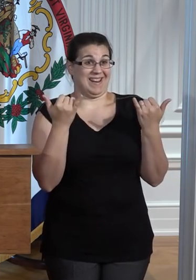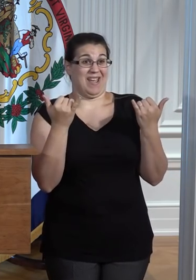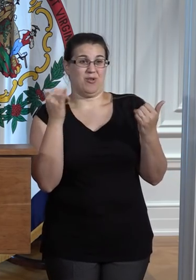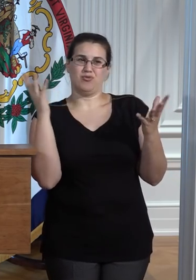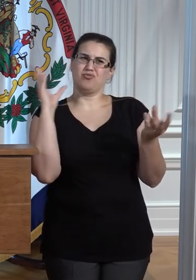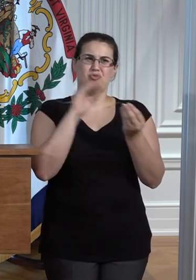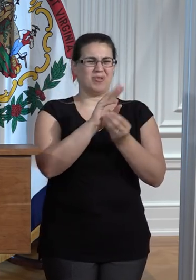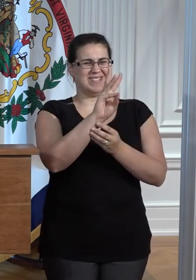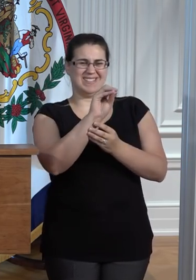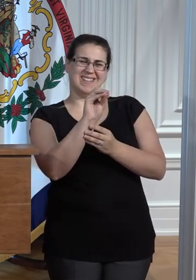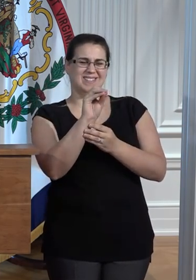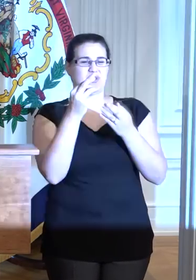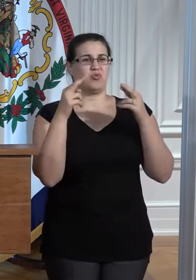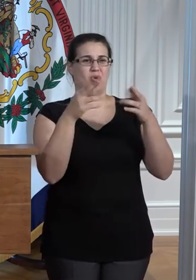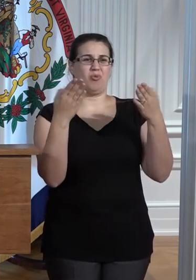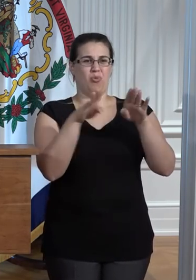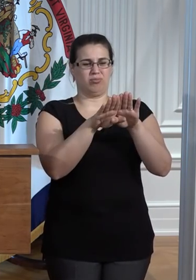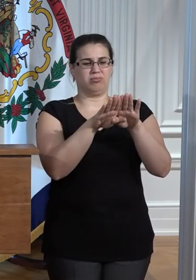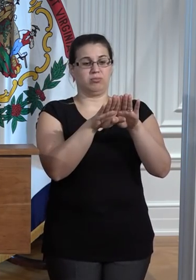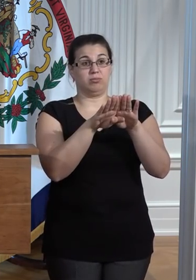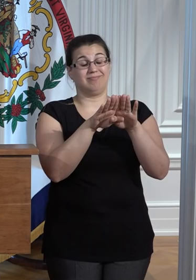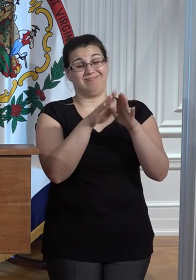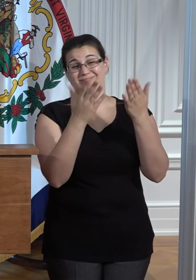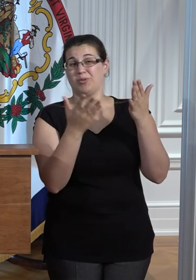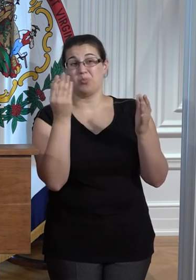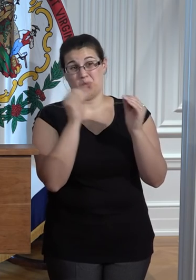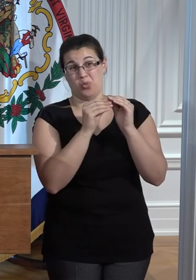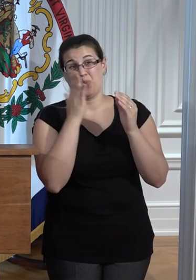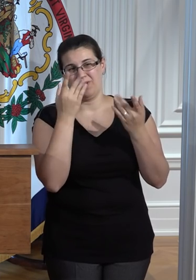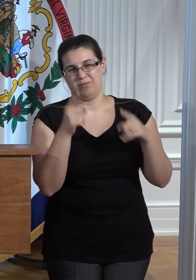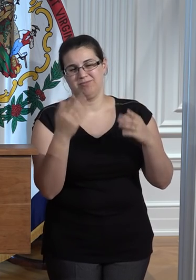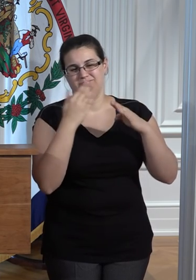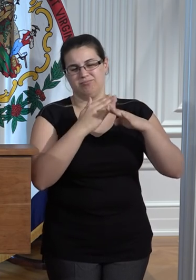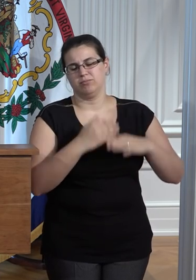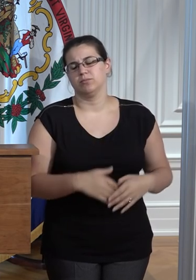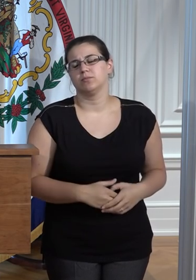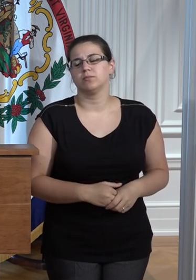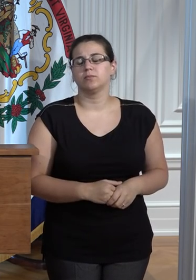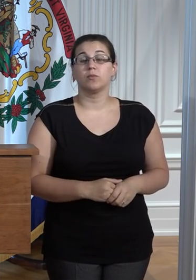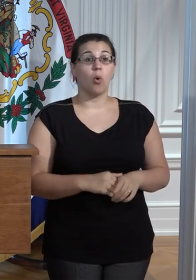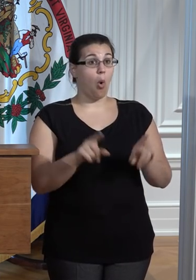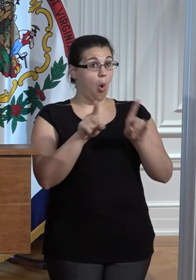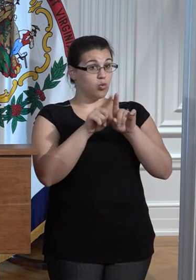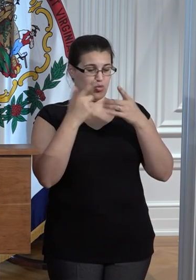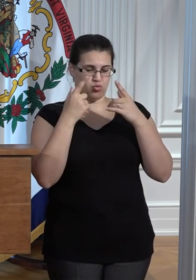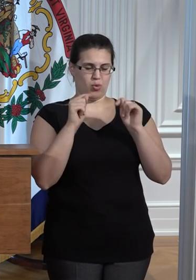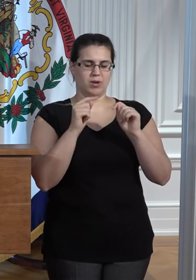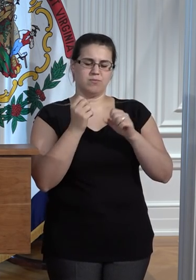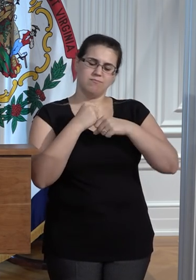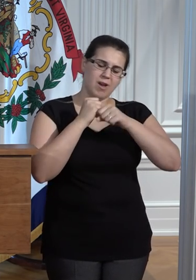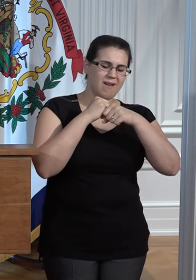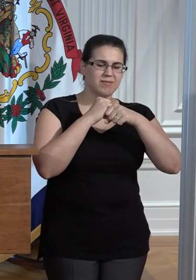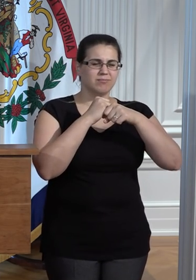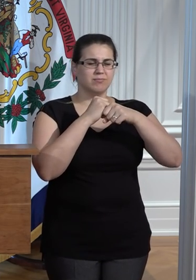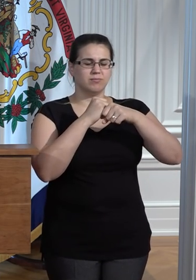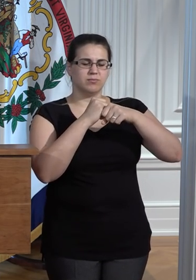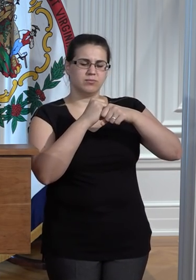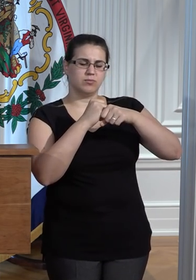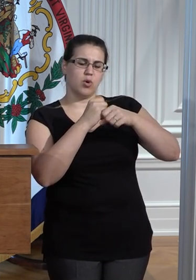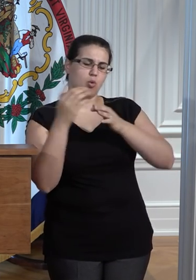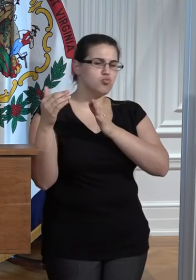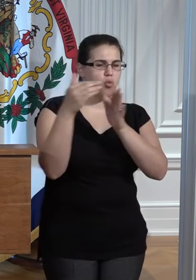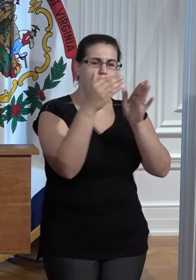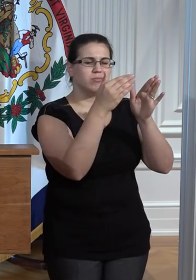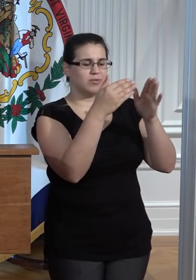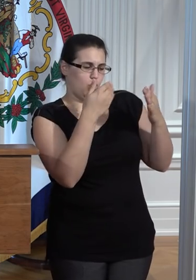closures, and that number is expected to grow. They are also working to construct a gravel road on the backside of